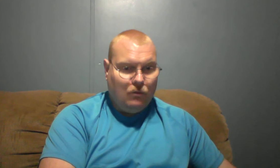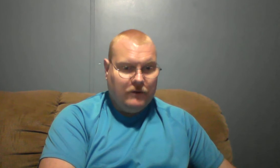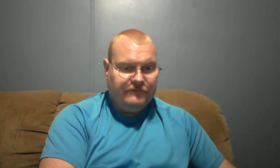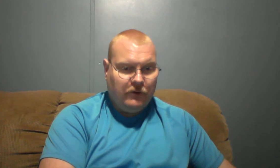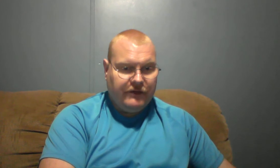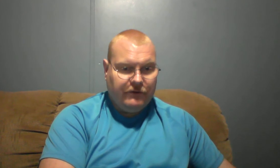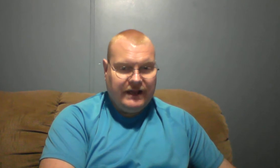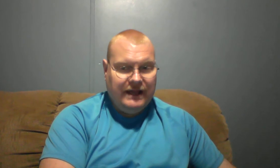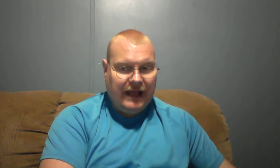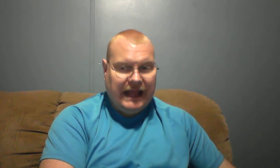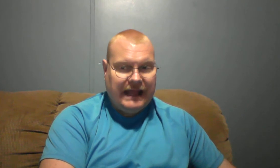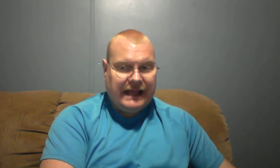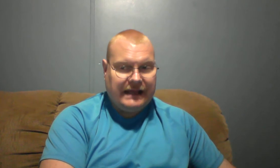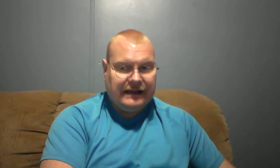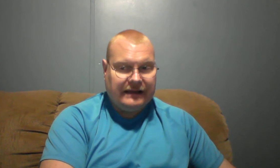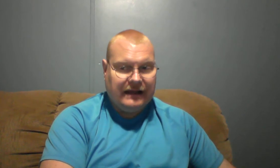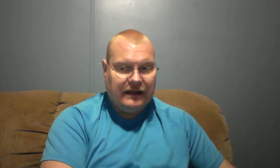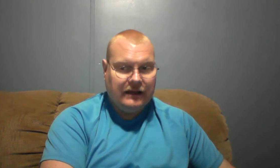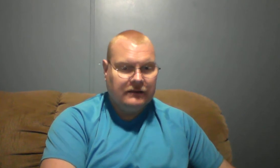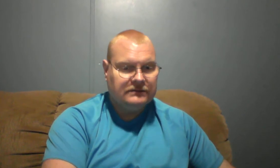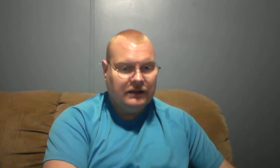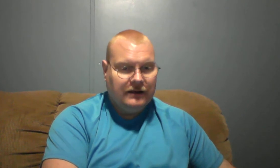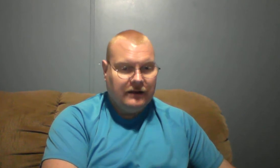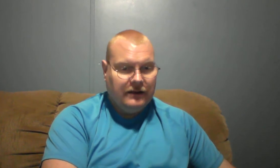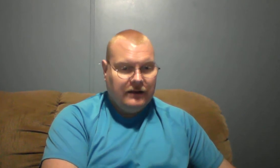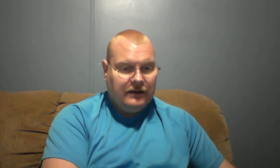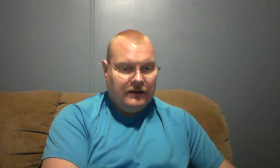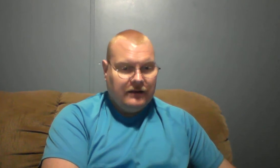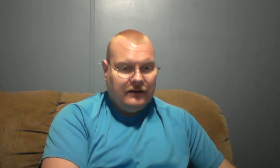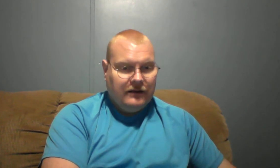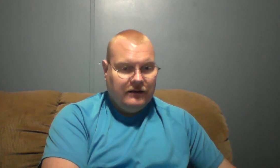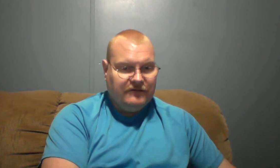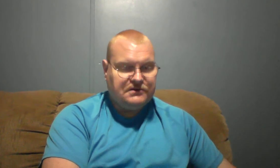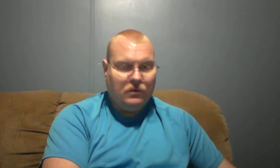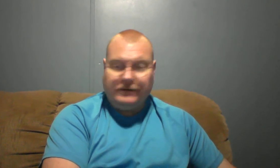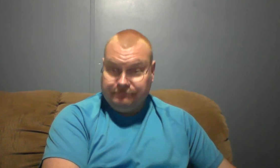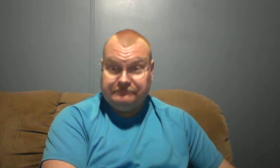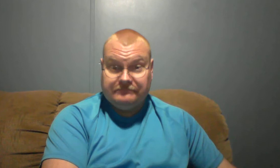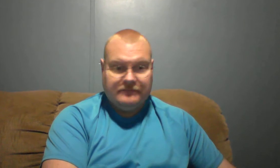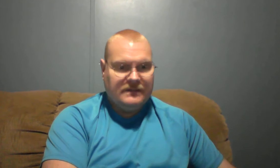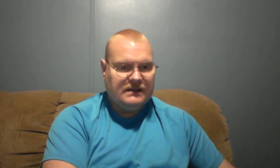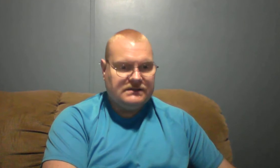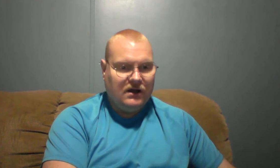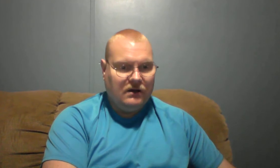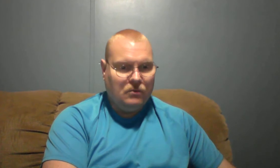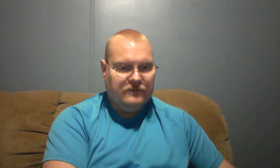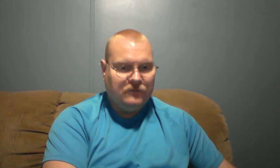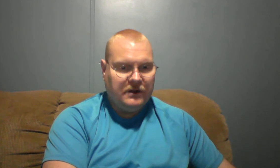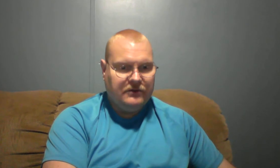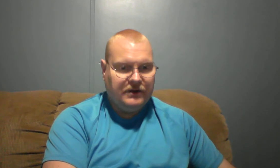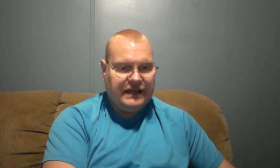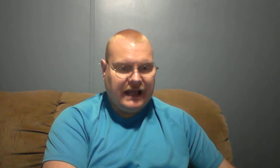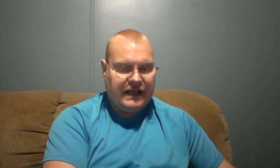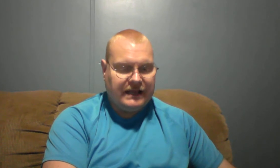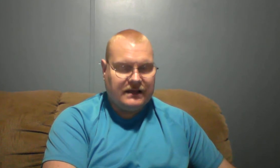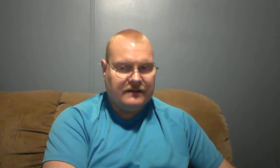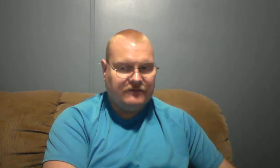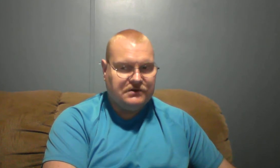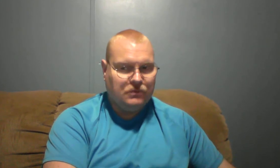Psalm 143 and verse 1. Psalm 143 and verse 1.